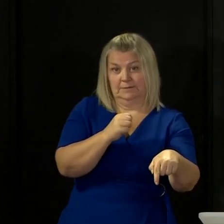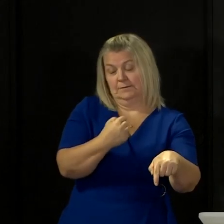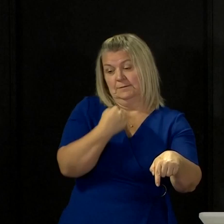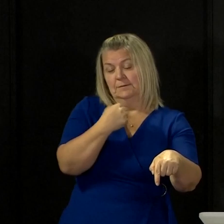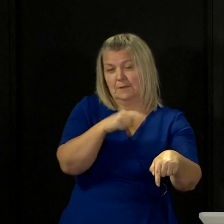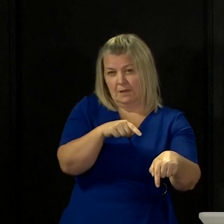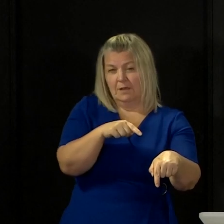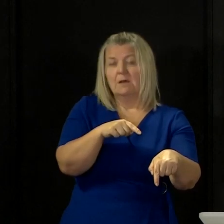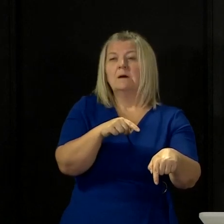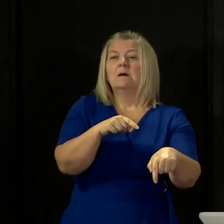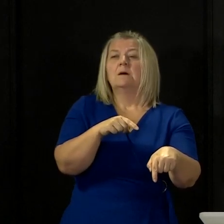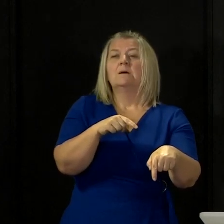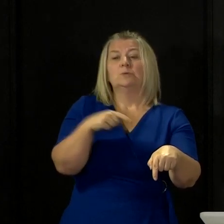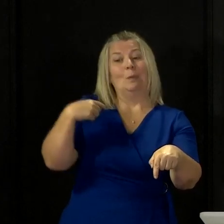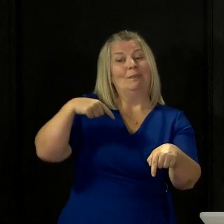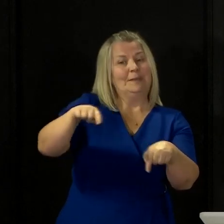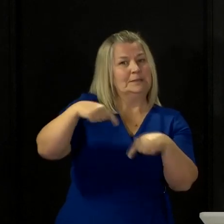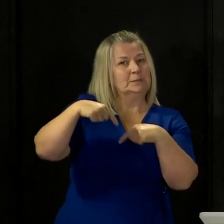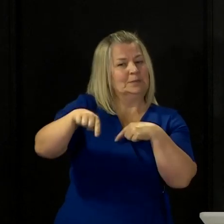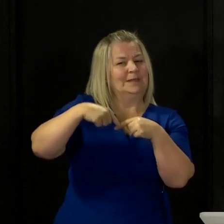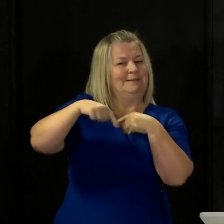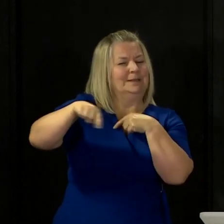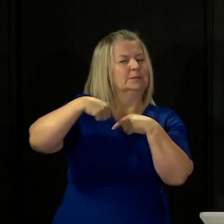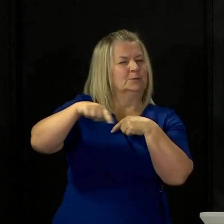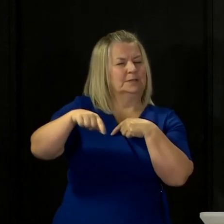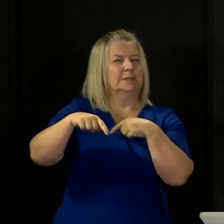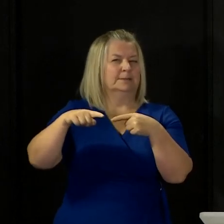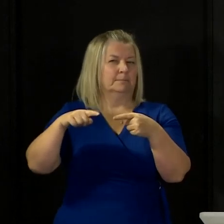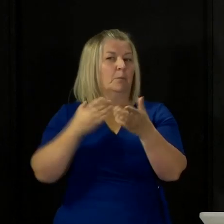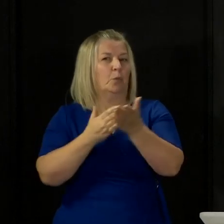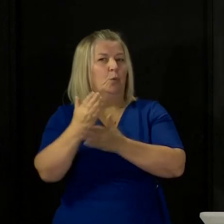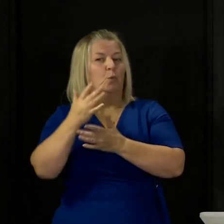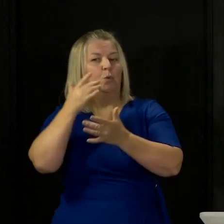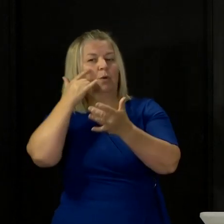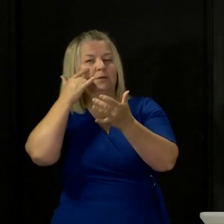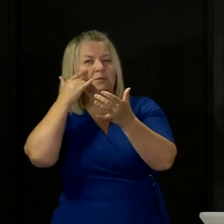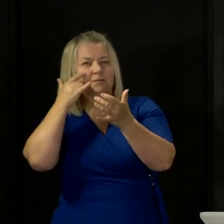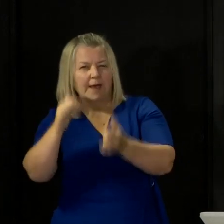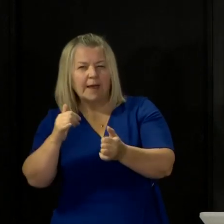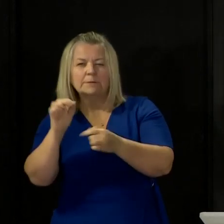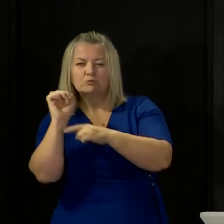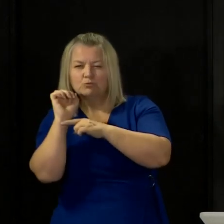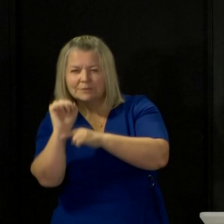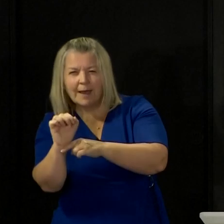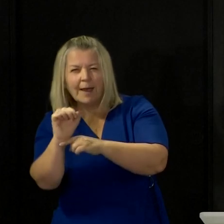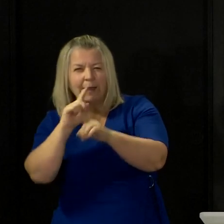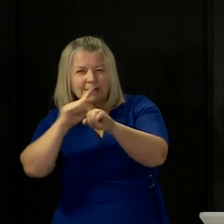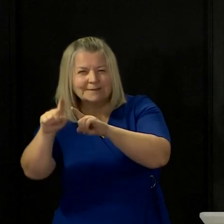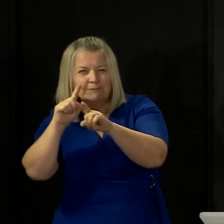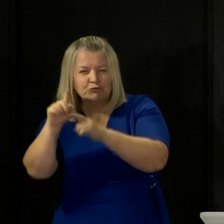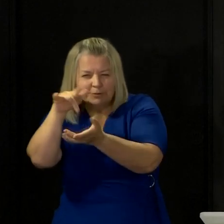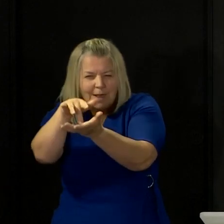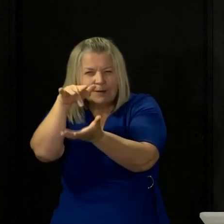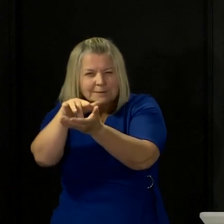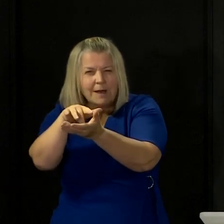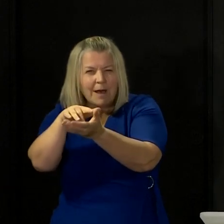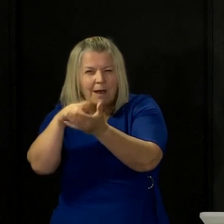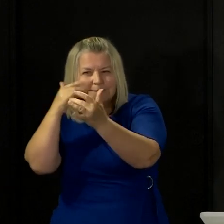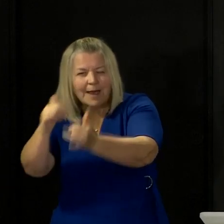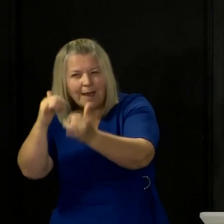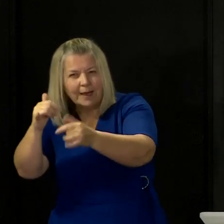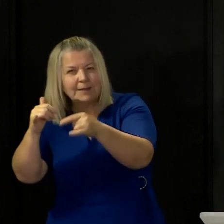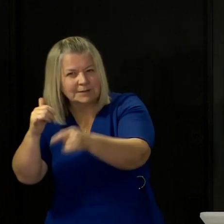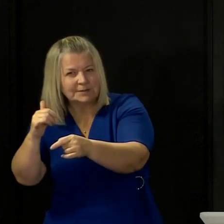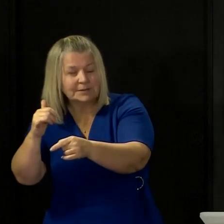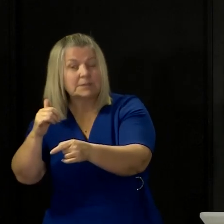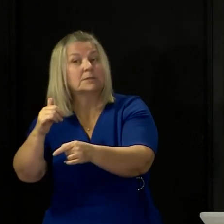the case later this week, the data coming through Test and Protect, which comes from the drive-thrus, we will see that the figures on